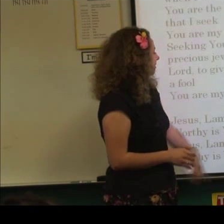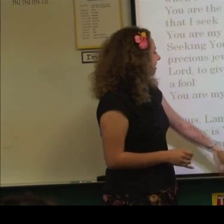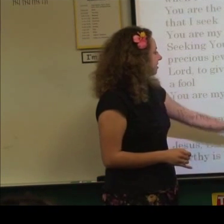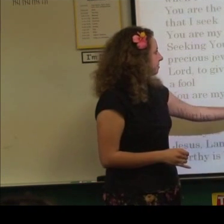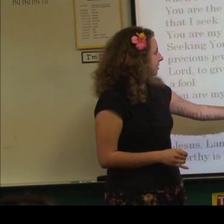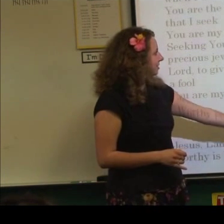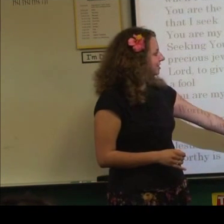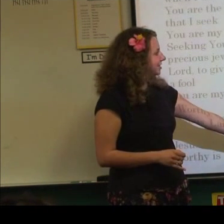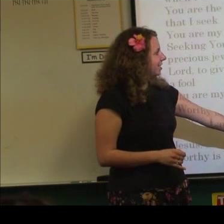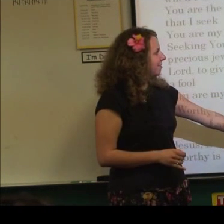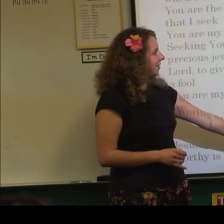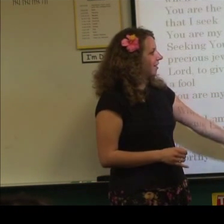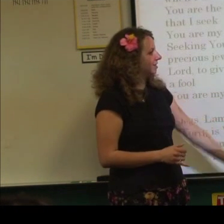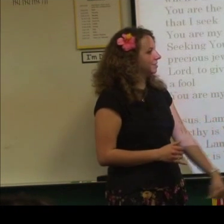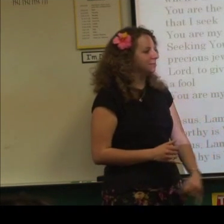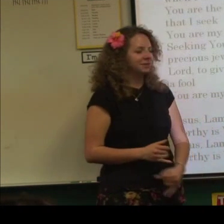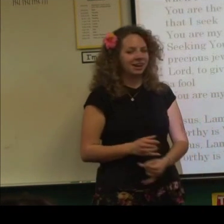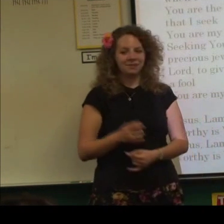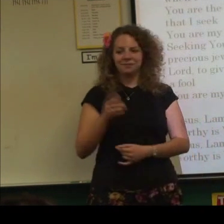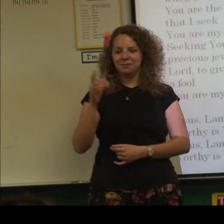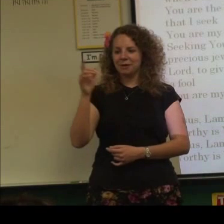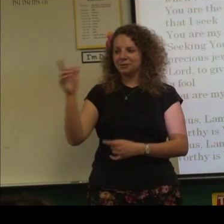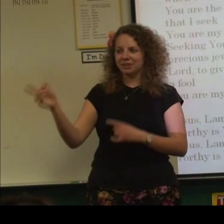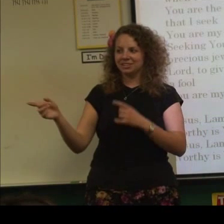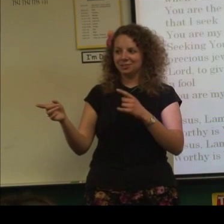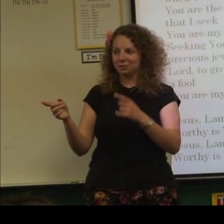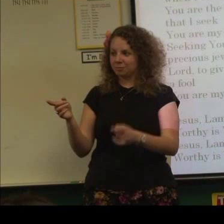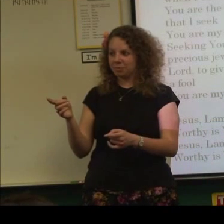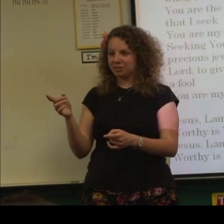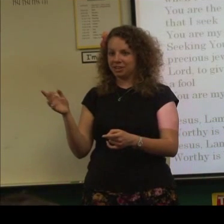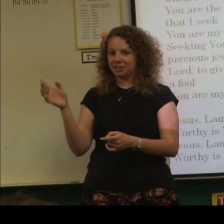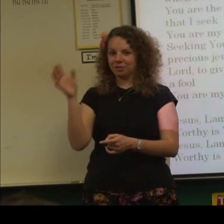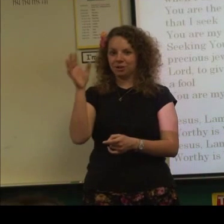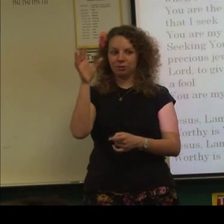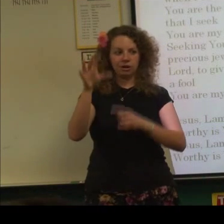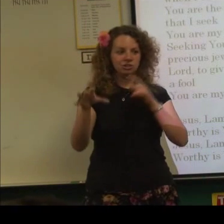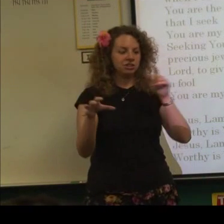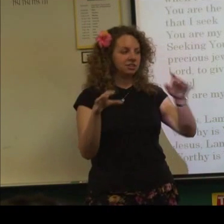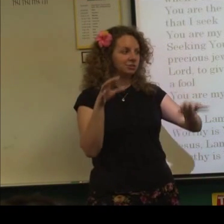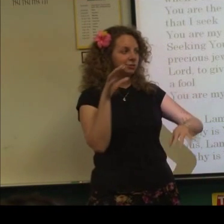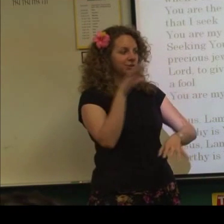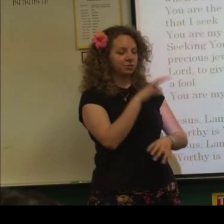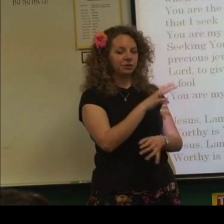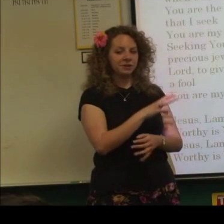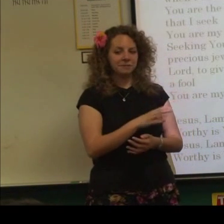Okay. And then we argued with that one. Awesome. Okay. What about you guys? Did you come up with any other questions as you're going through it?